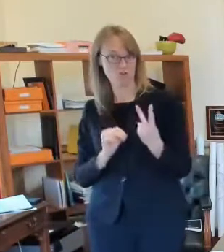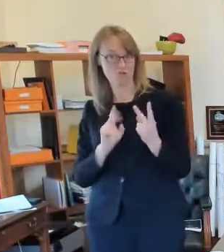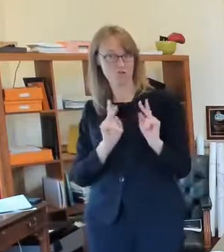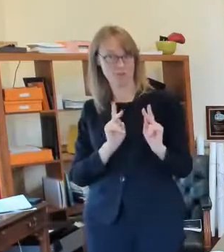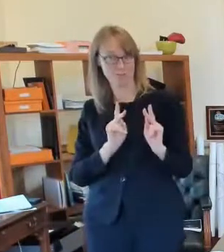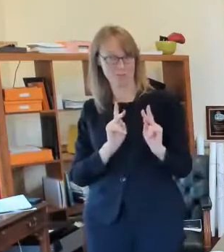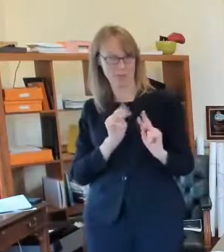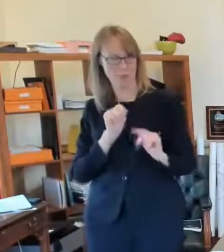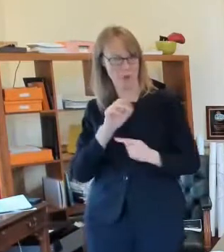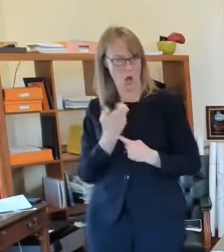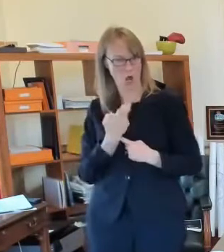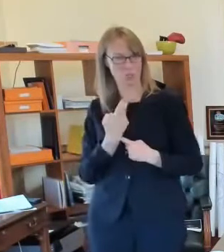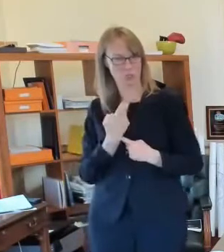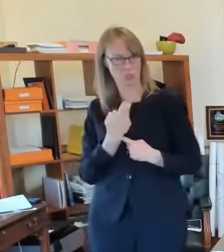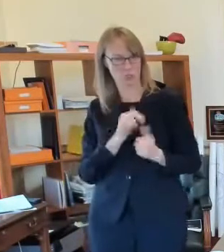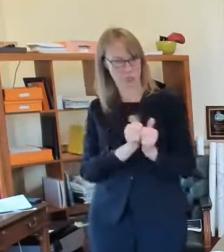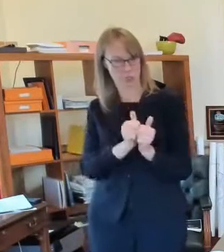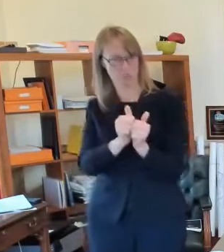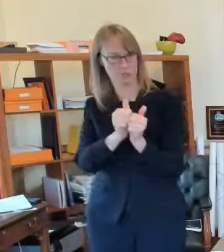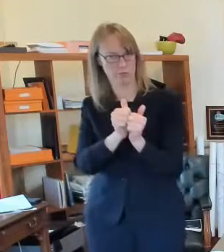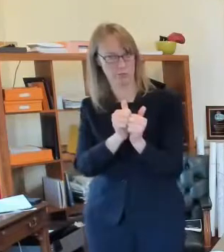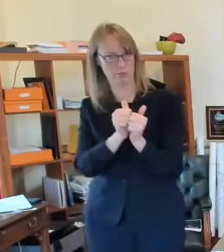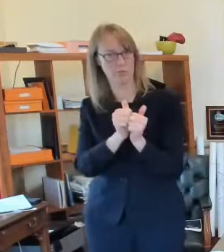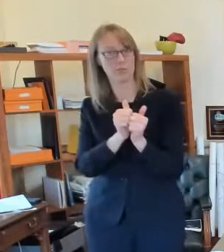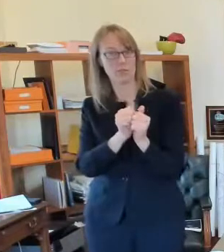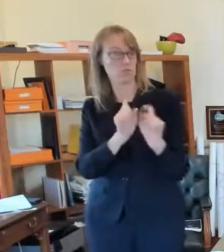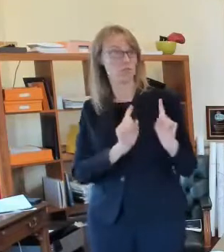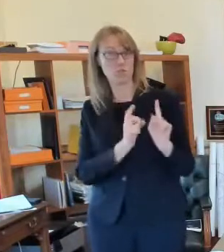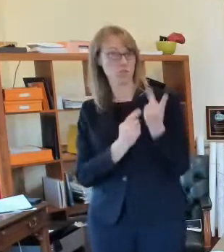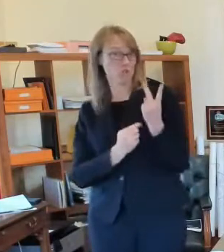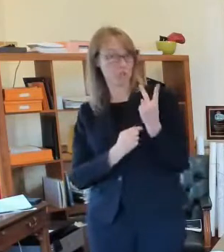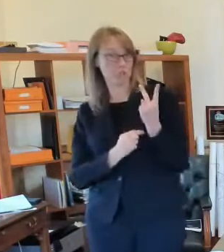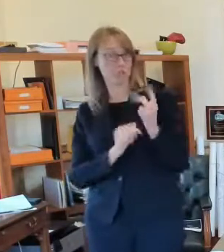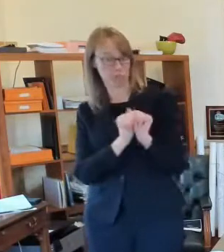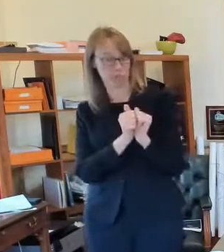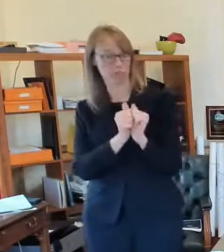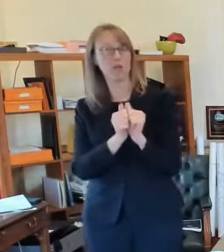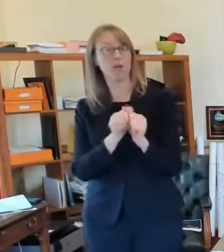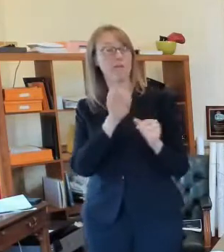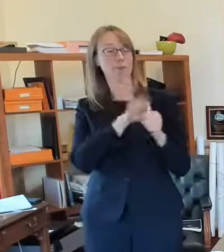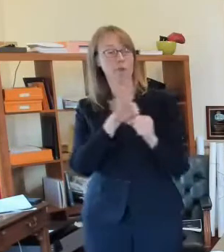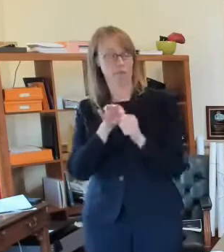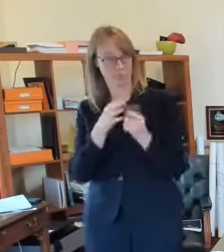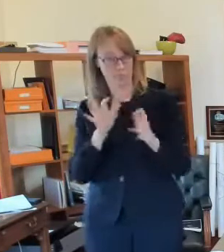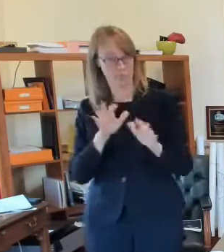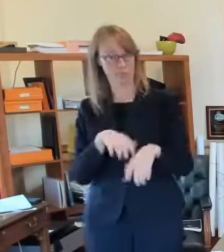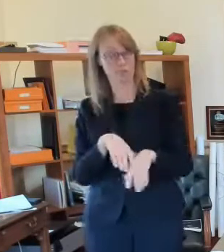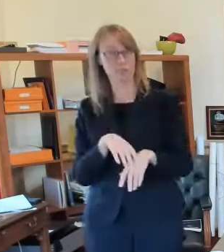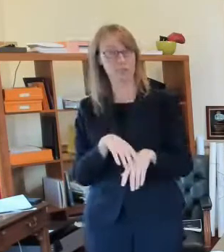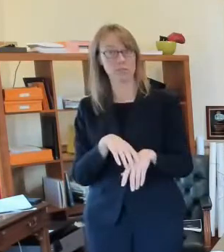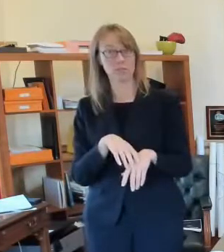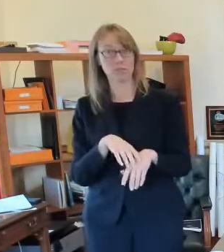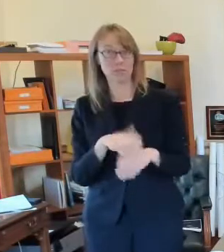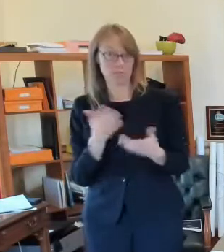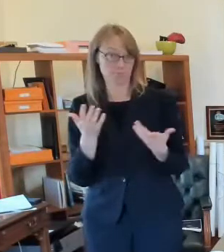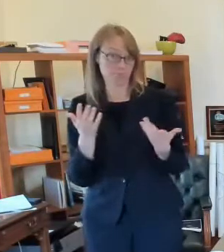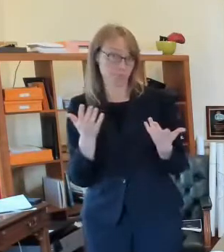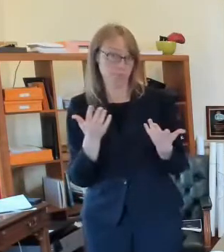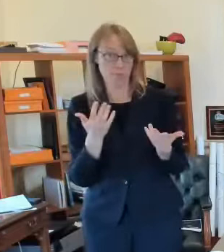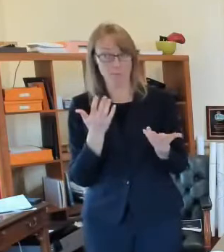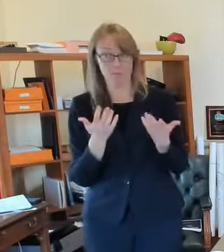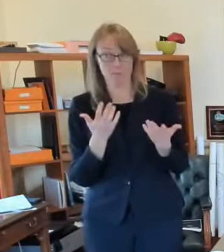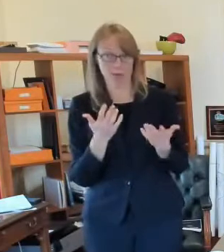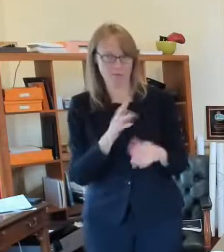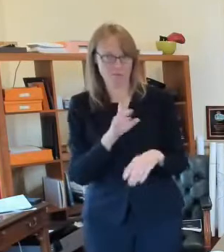it those two people will run against each other in march those same two people even though one of them assuredly got